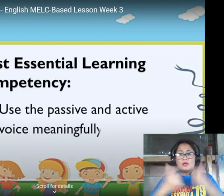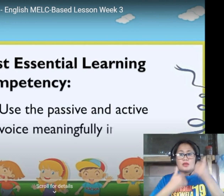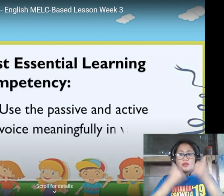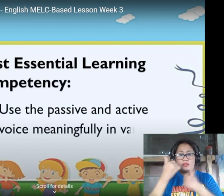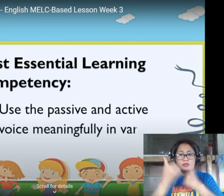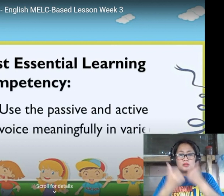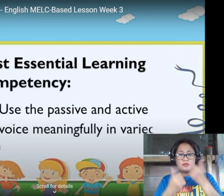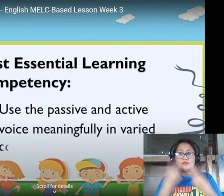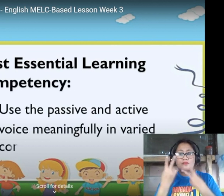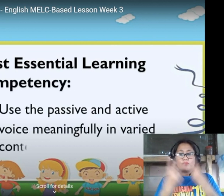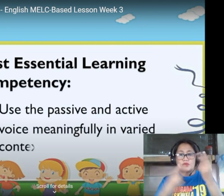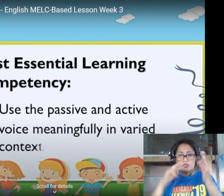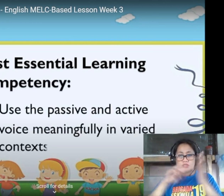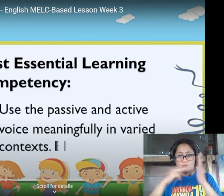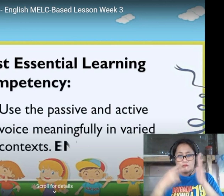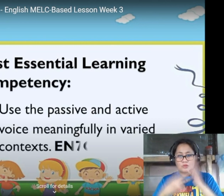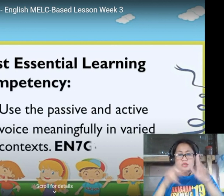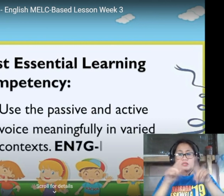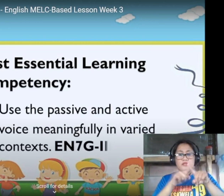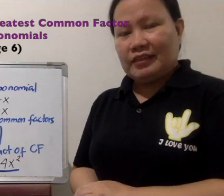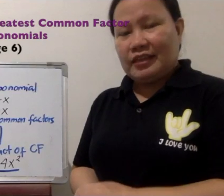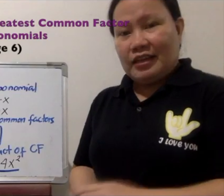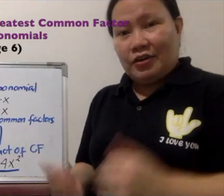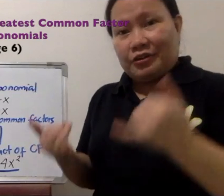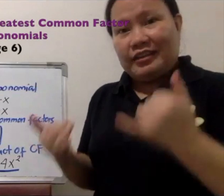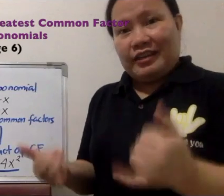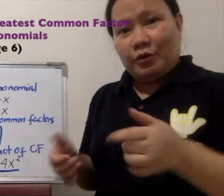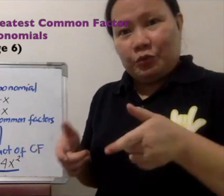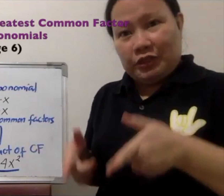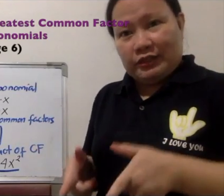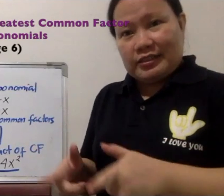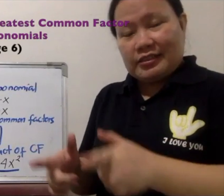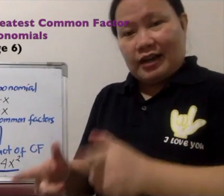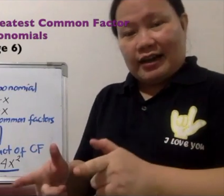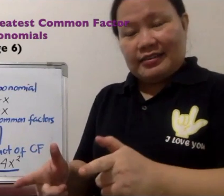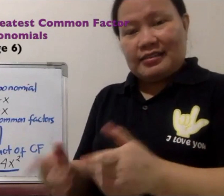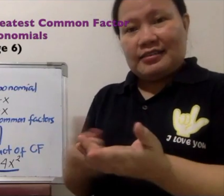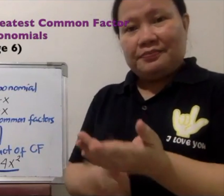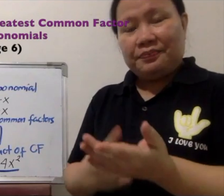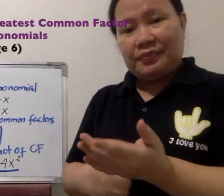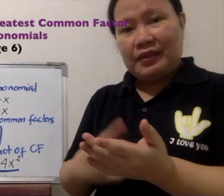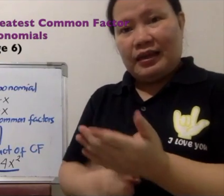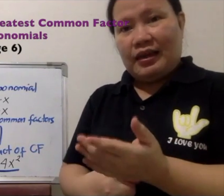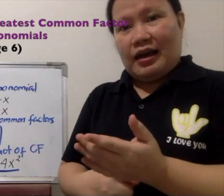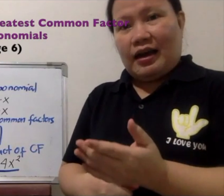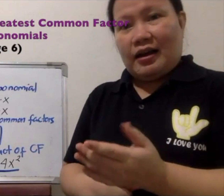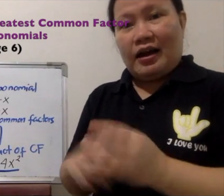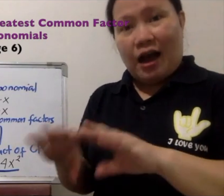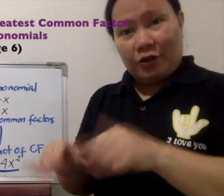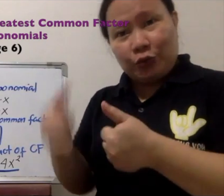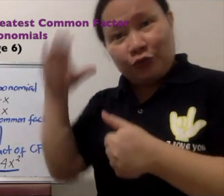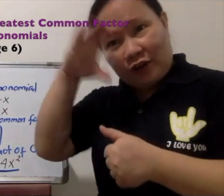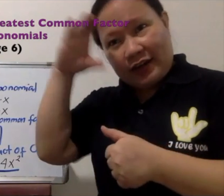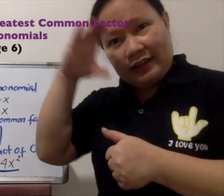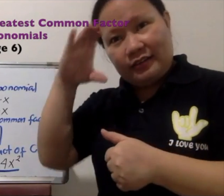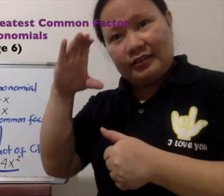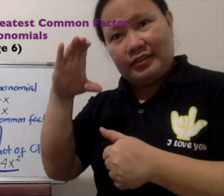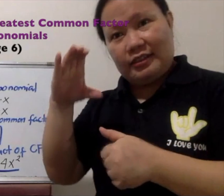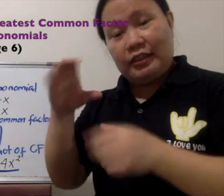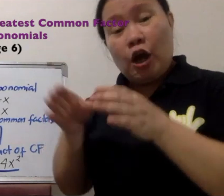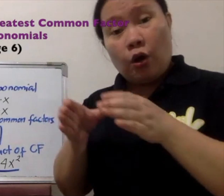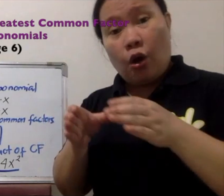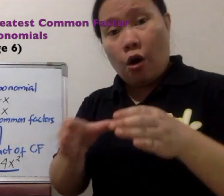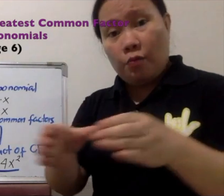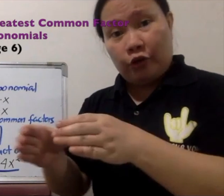meaningfully in varied contexts. Okay, now we'll discuss how to find